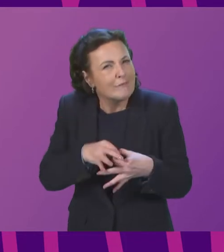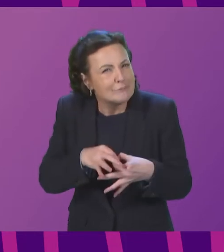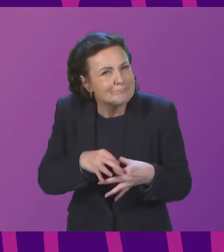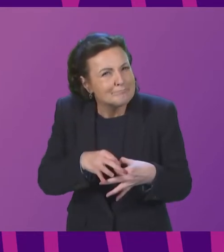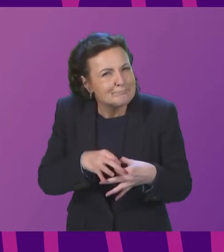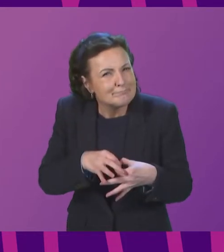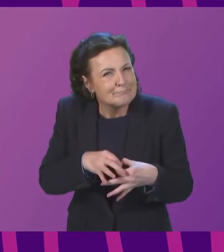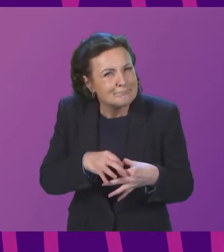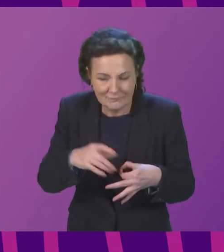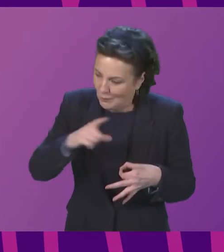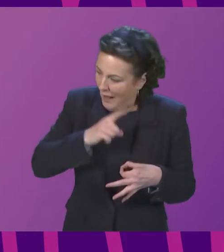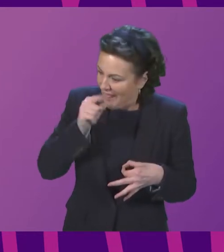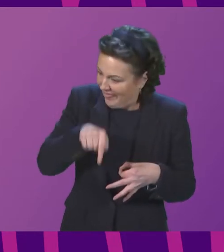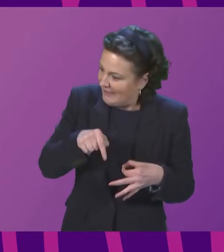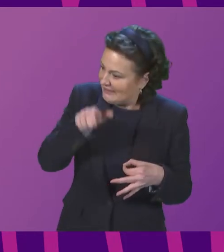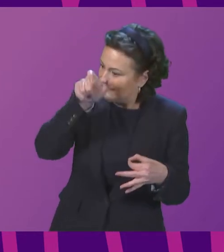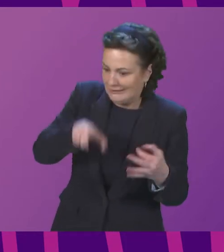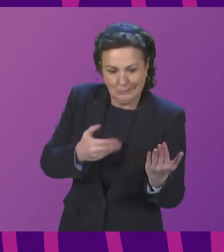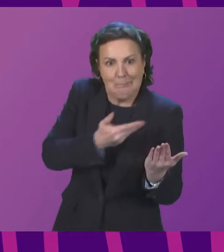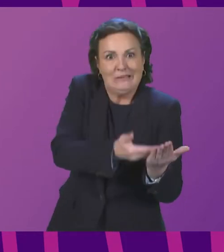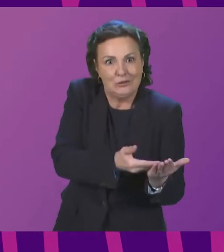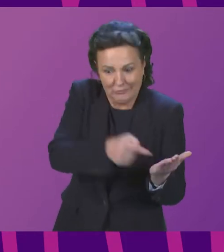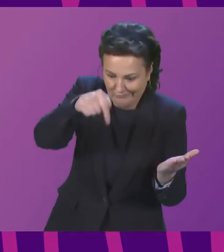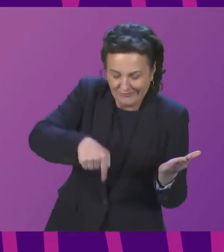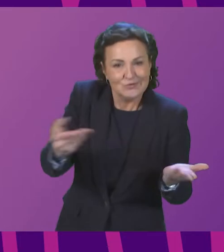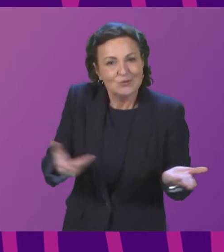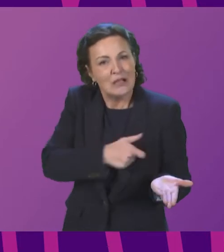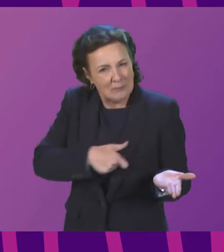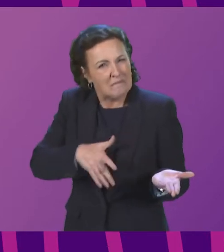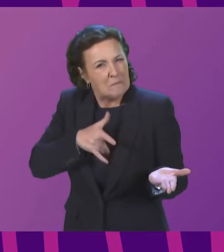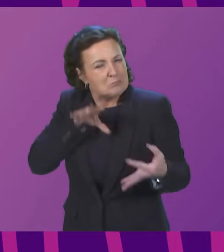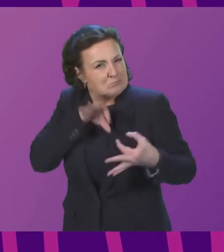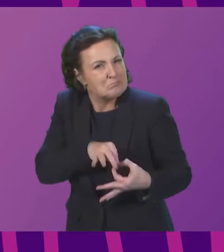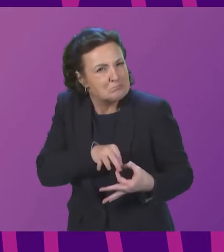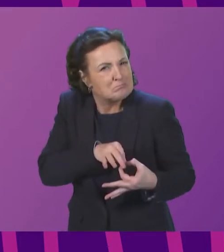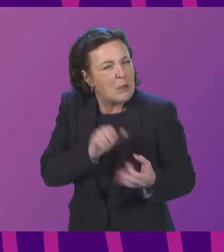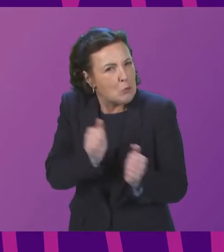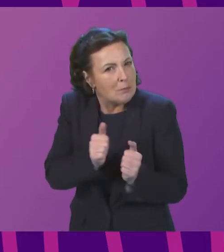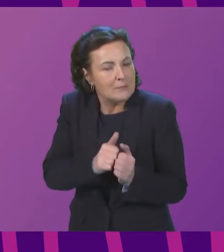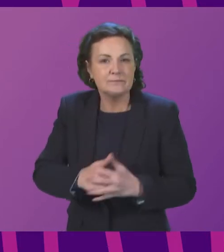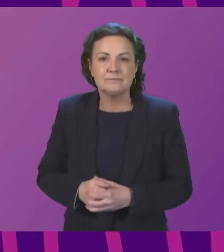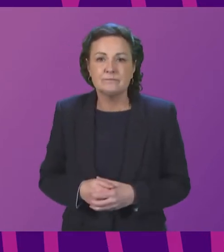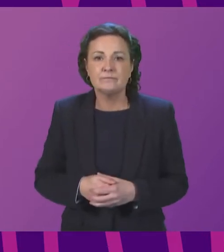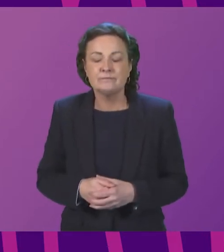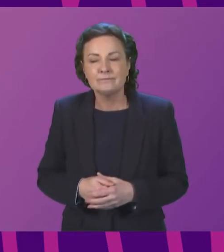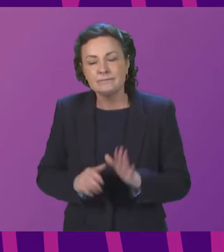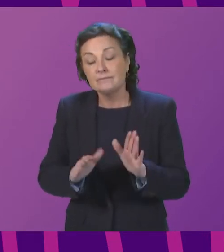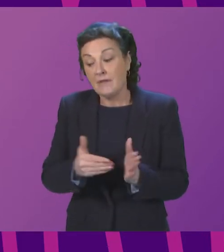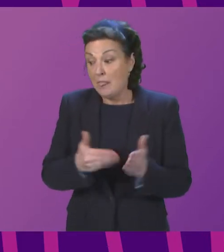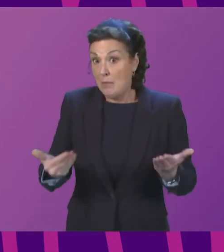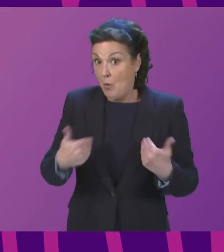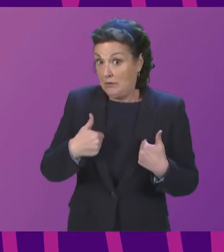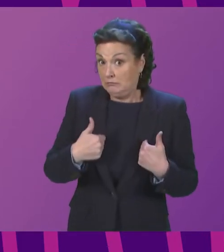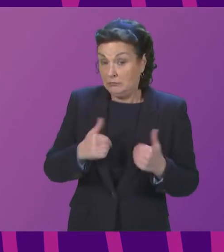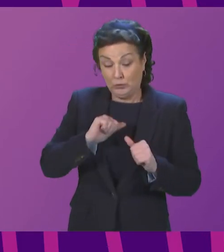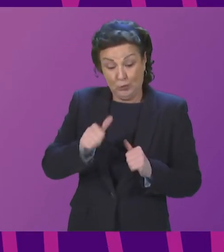coincidental, that this petition should come before your committee today. We are at the moment of transition from PIP,